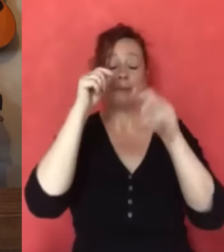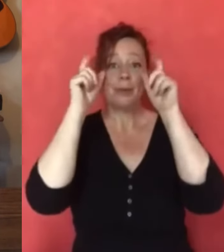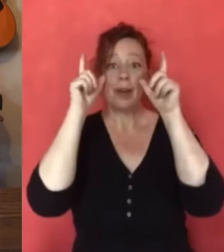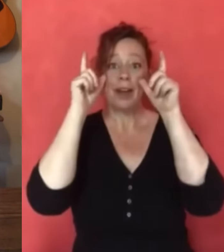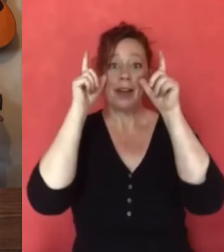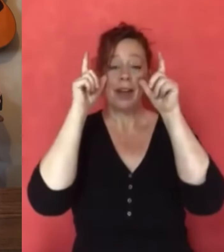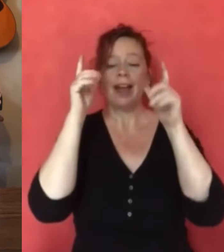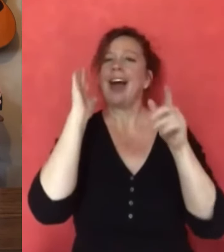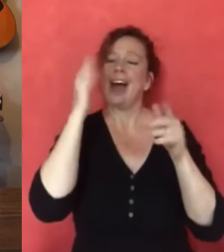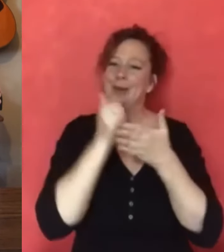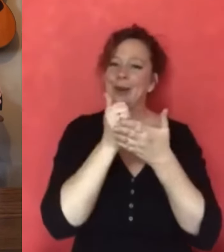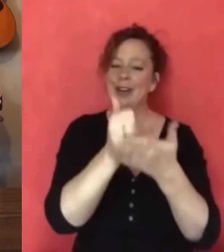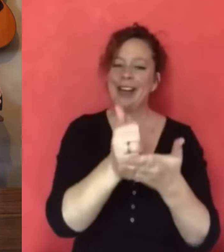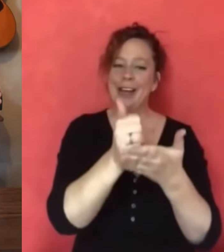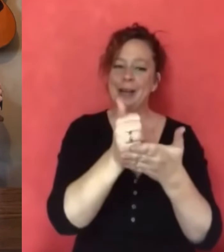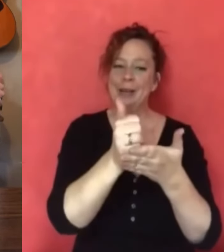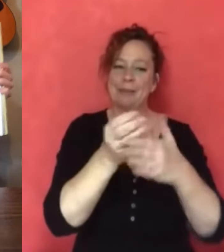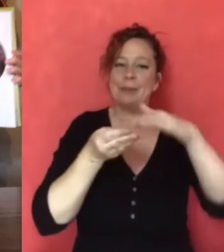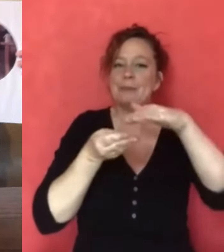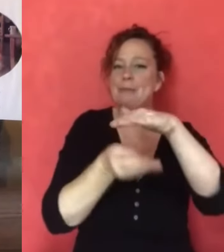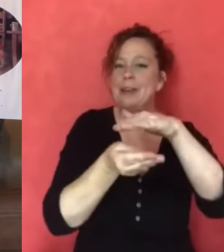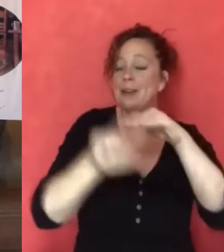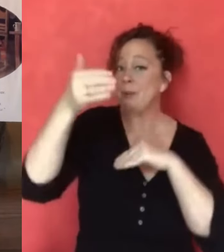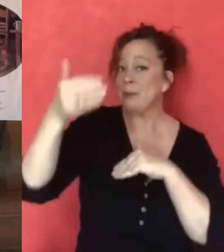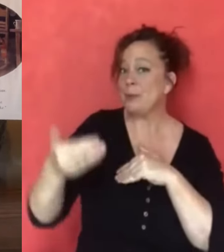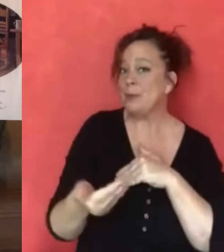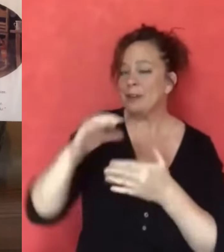awake. I'll help you bake a welcome cake.